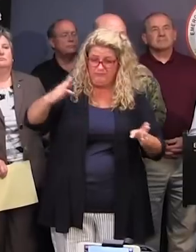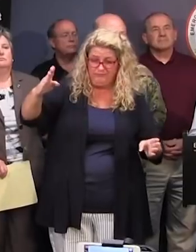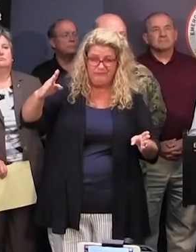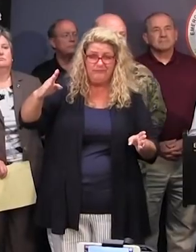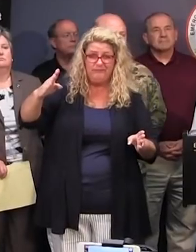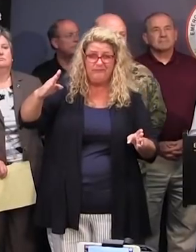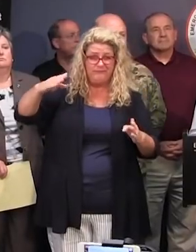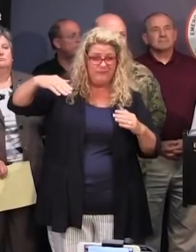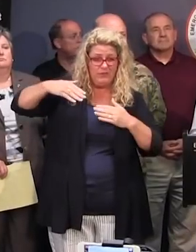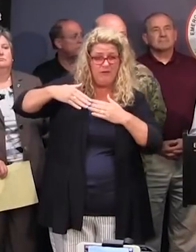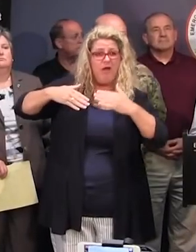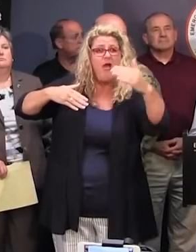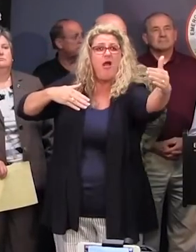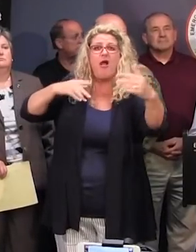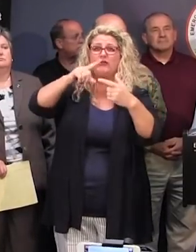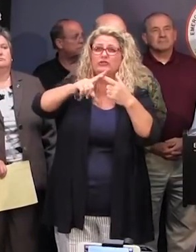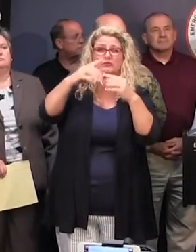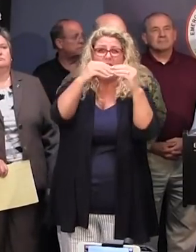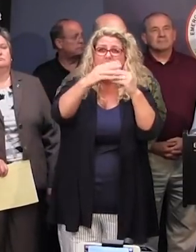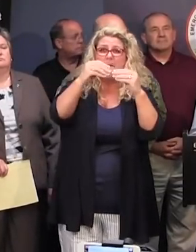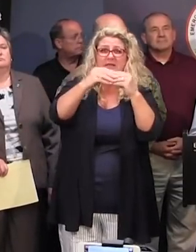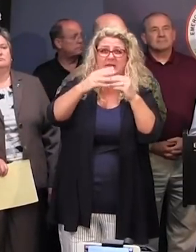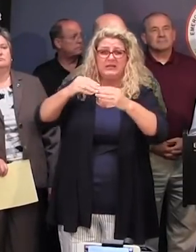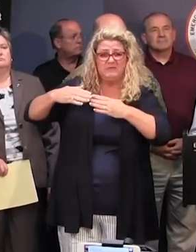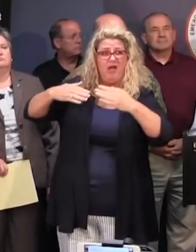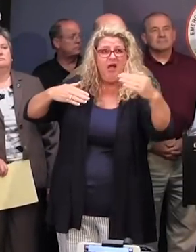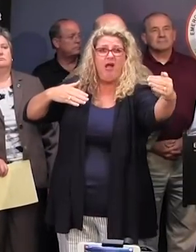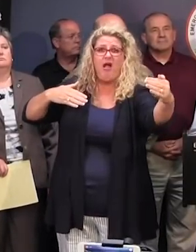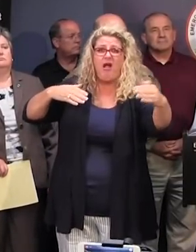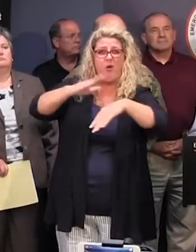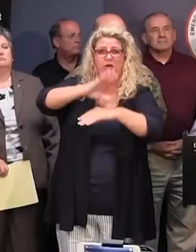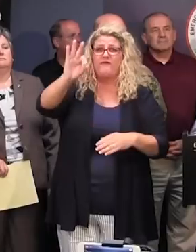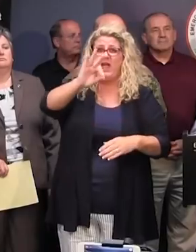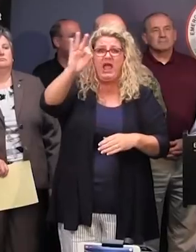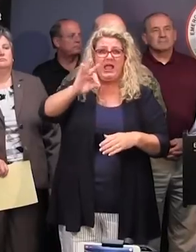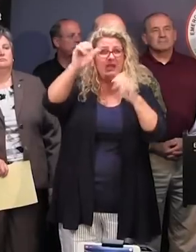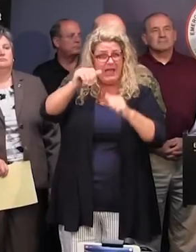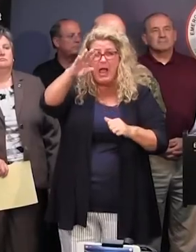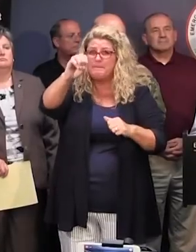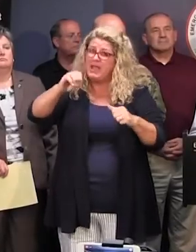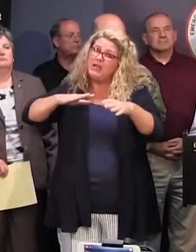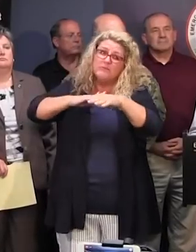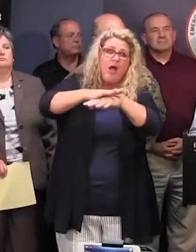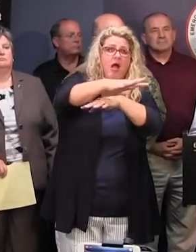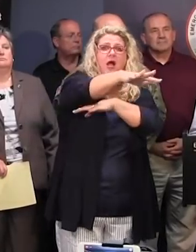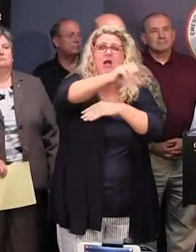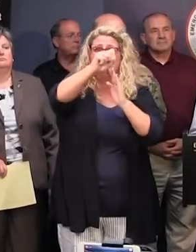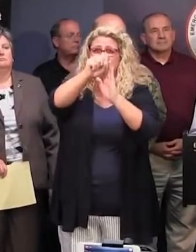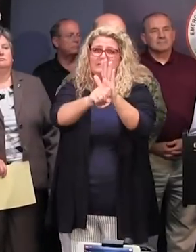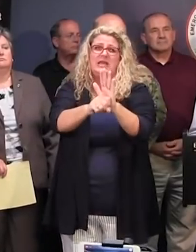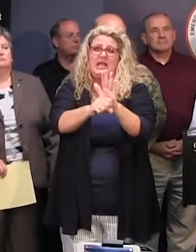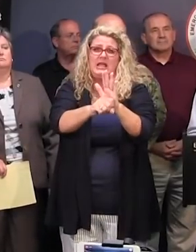inland across the Midlands during the day on Friday. Damaging winds could spread inland across much of the state, resulting in